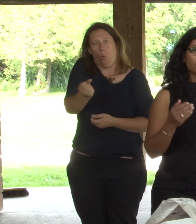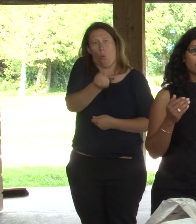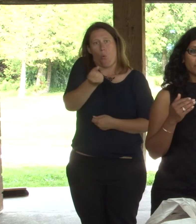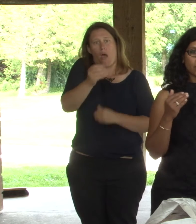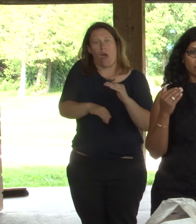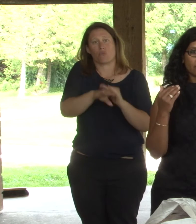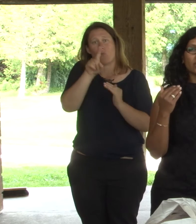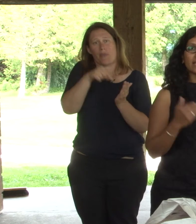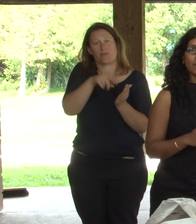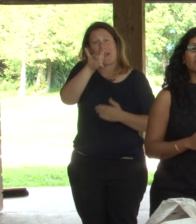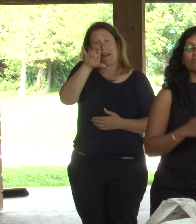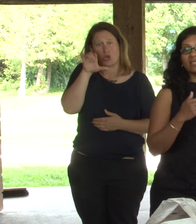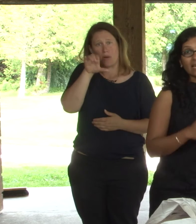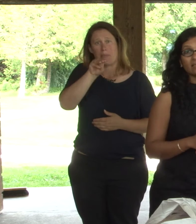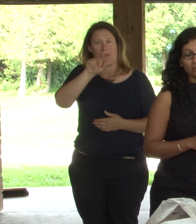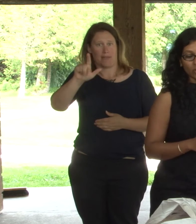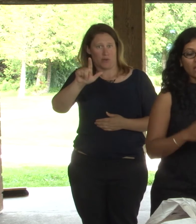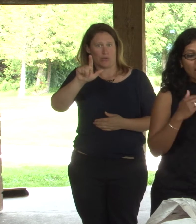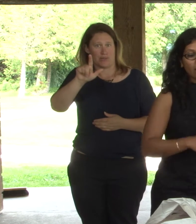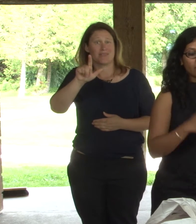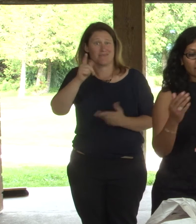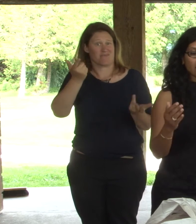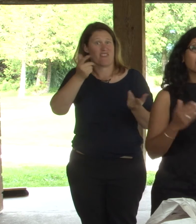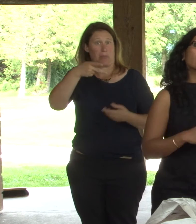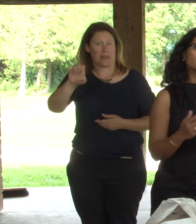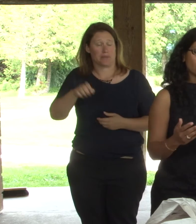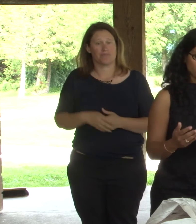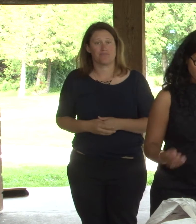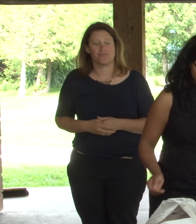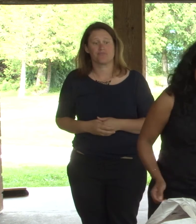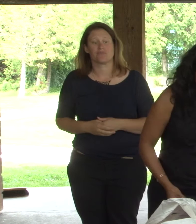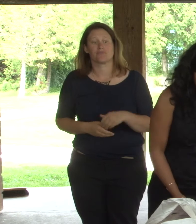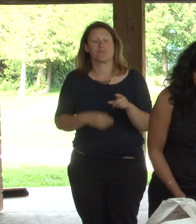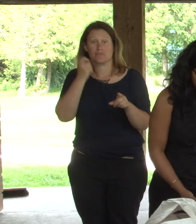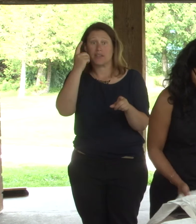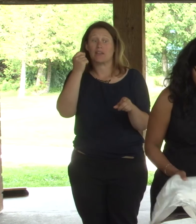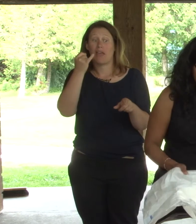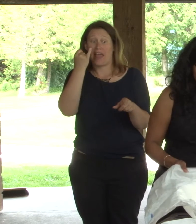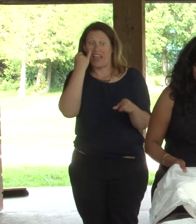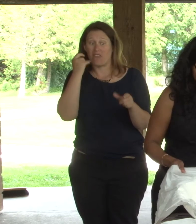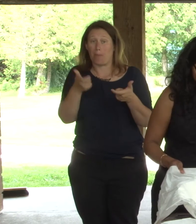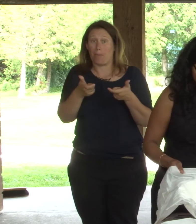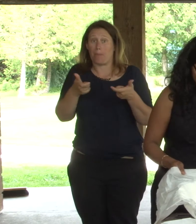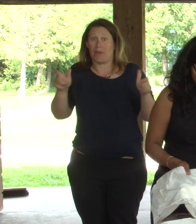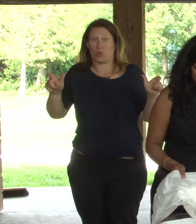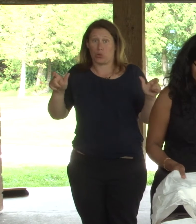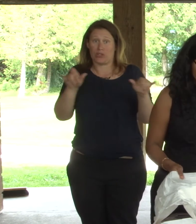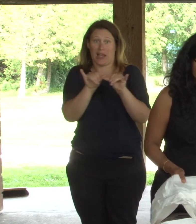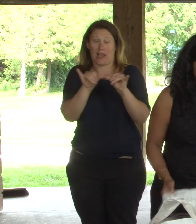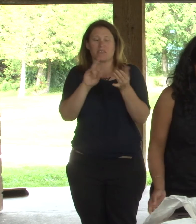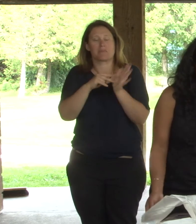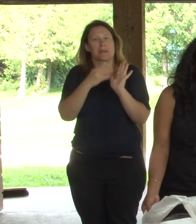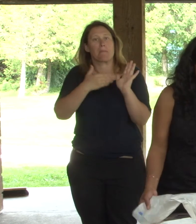from, uh, different types, different sizes as well. Higher the size, higher the absorbency. They have elastic weight, waistband.